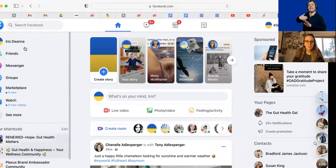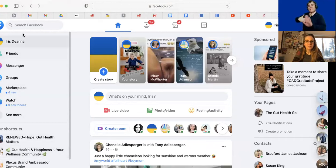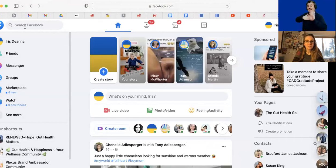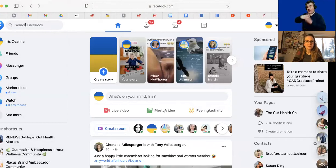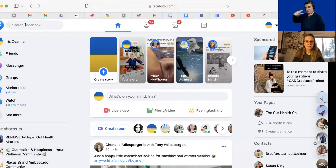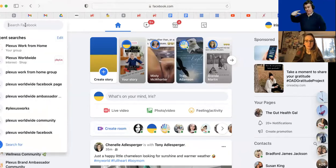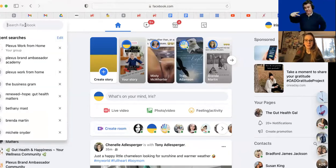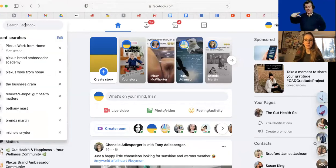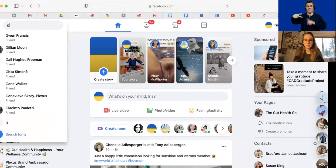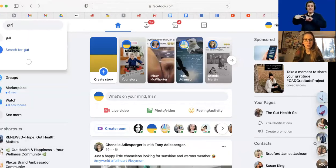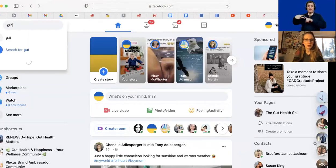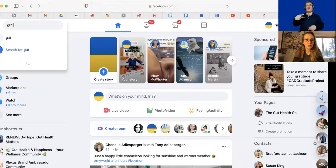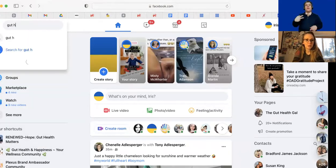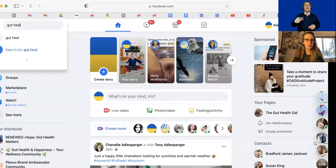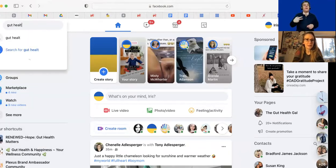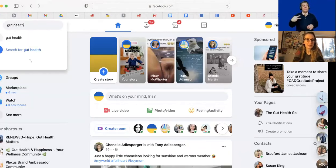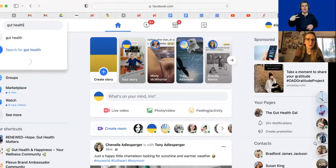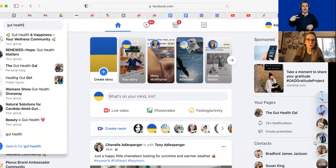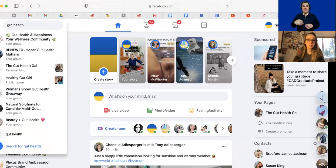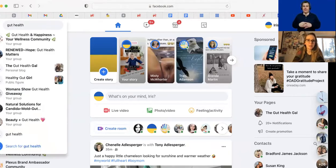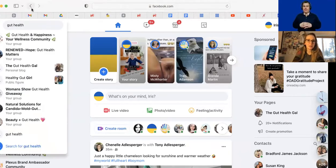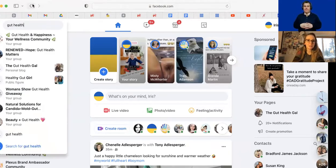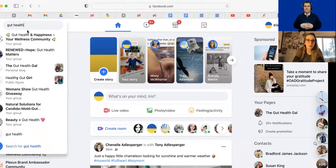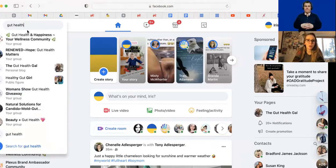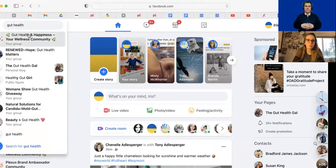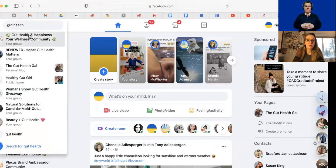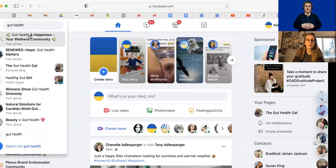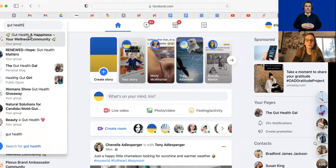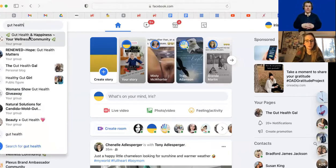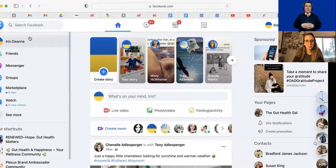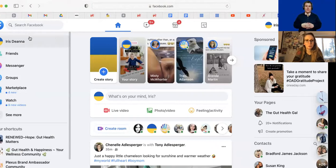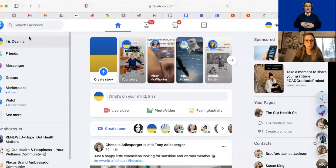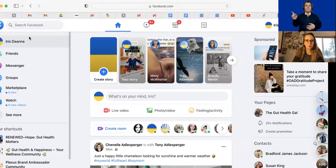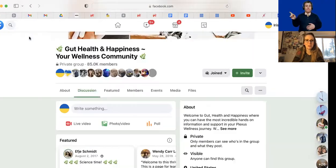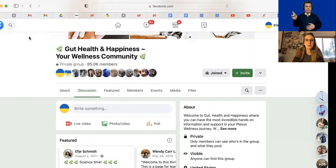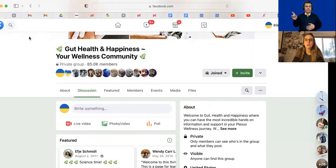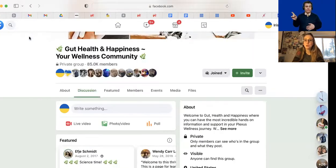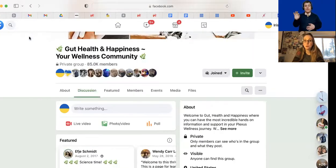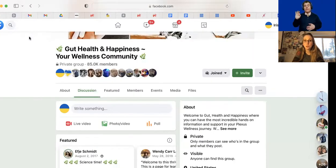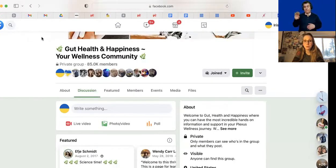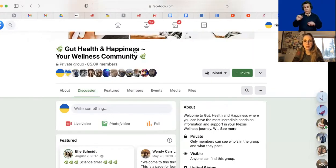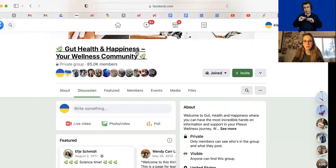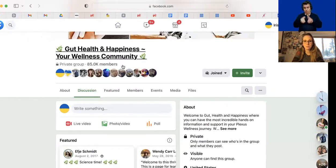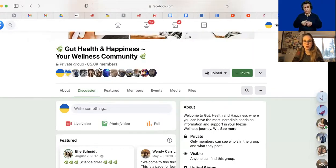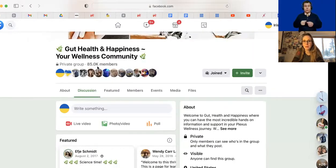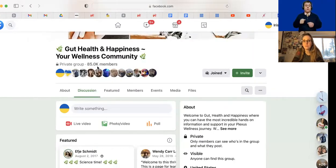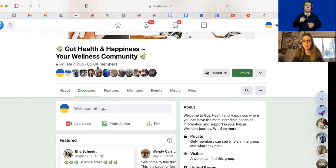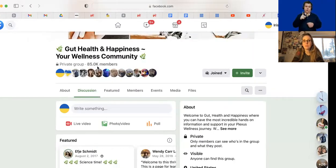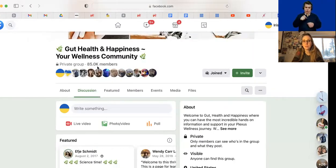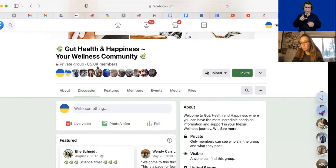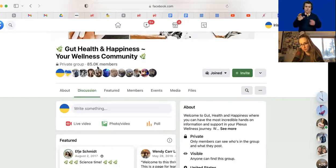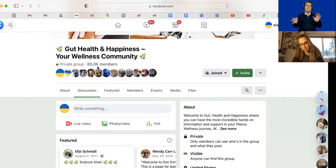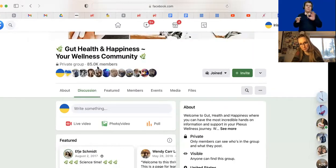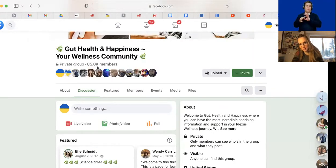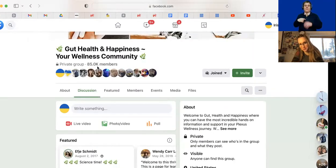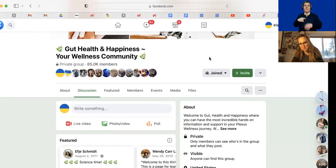and happiness is a site as a web, uh, Facebook group. You should be in there's 85